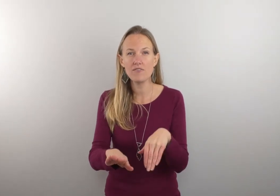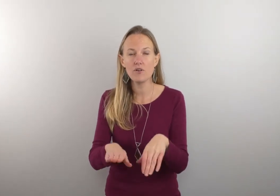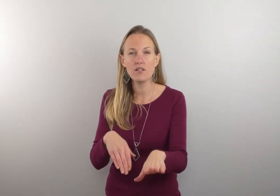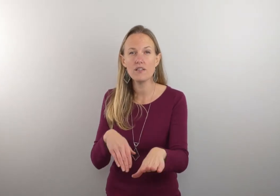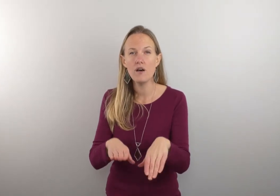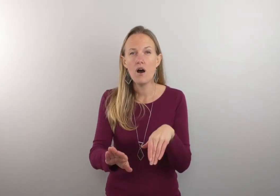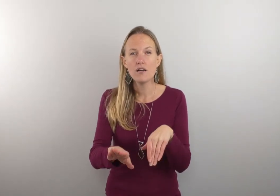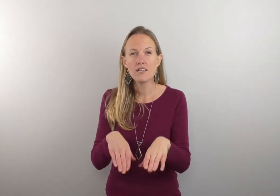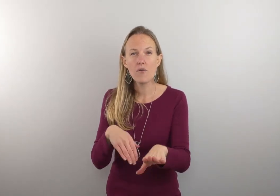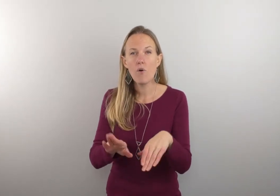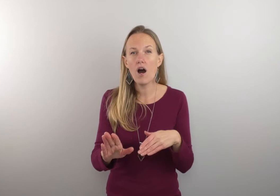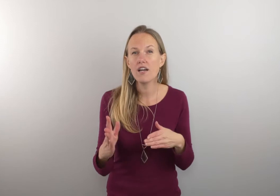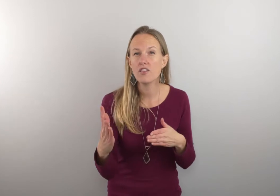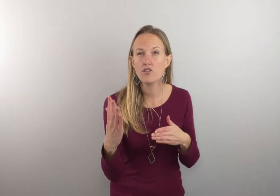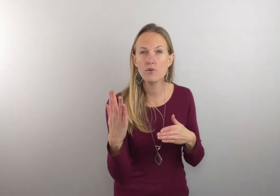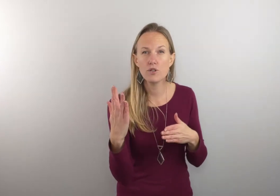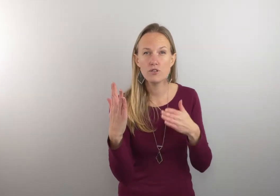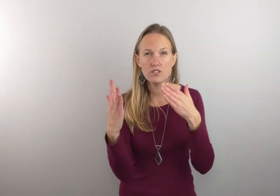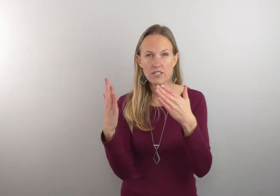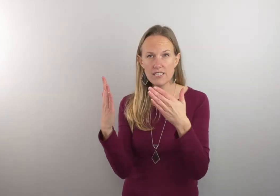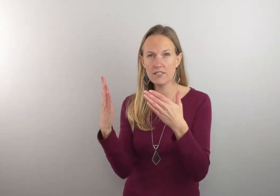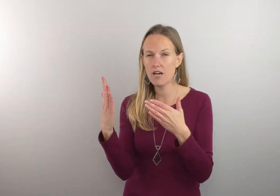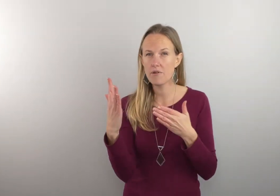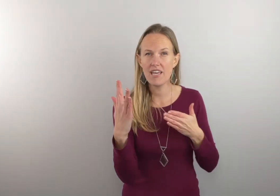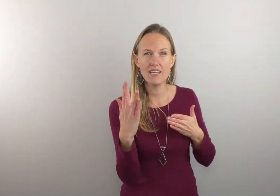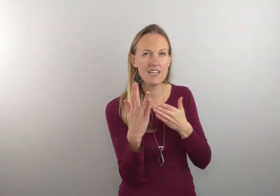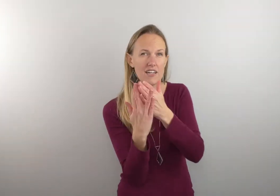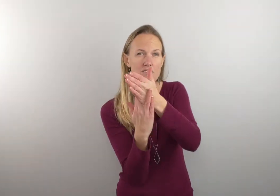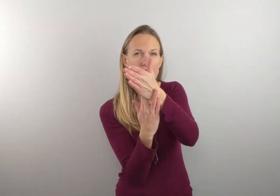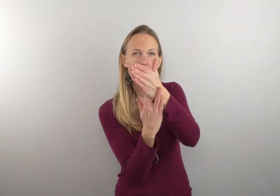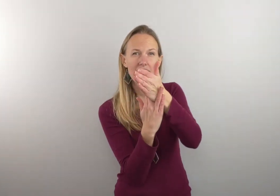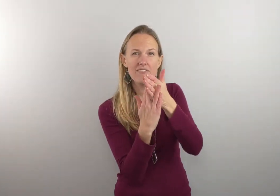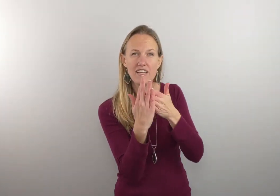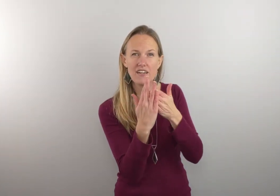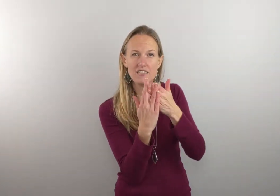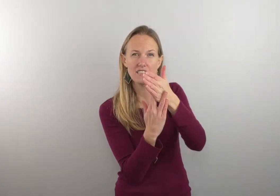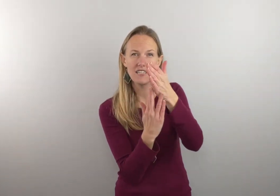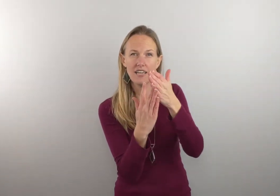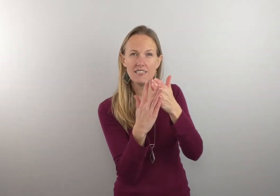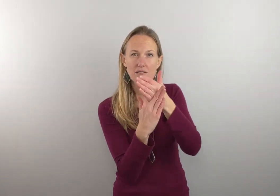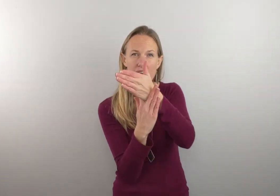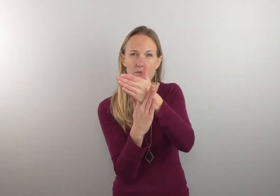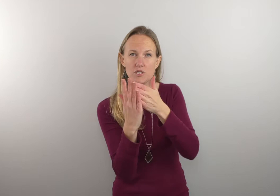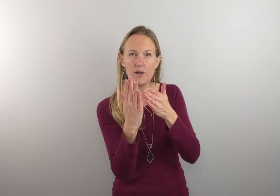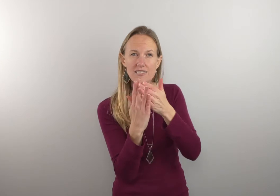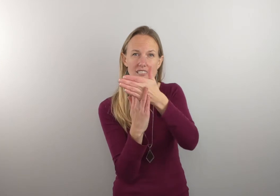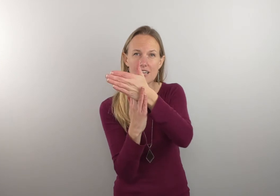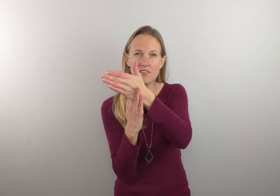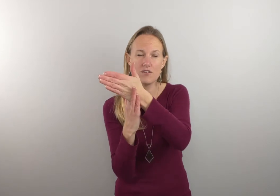forth so I walk through so you're gonna take your dominant hand and cut it through any fingers okay it doesn't matter which ones just cut it through your